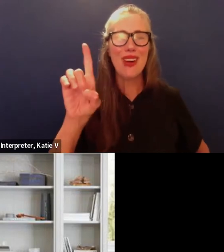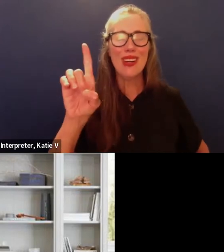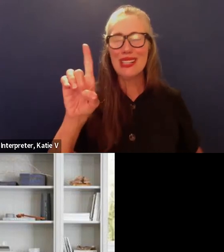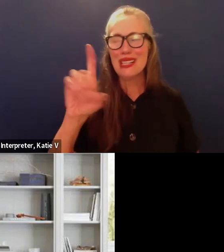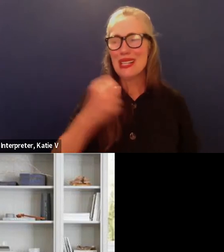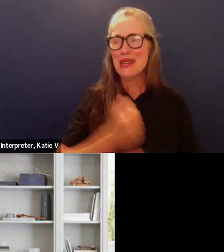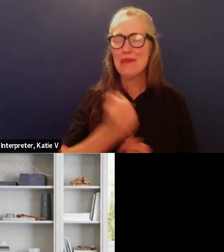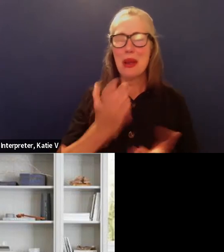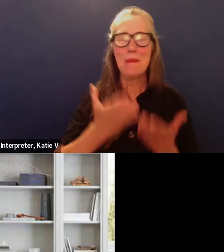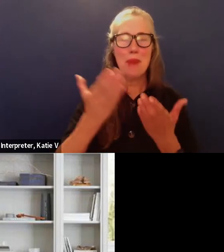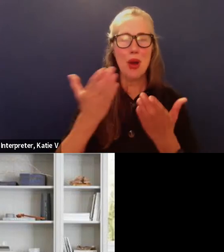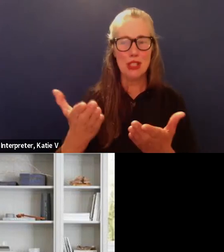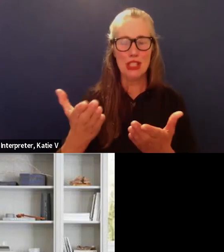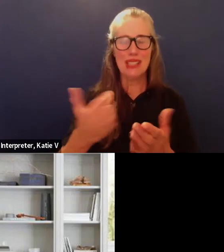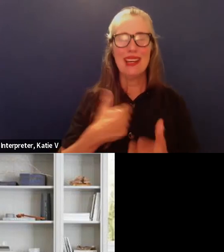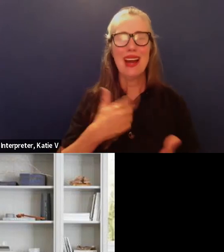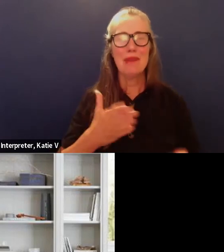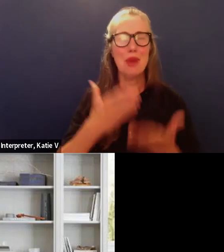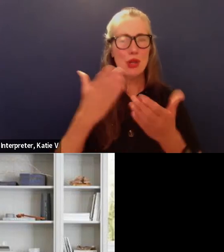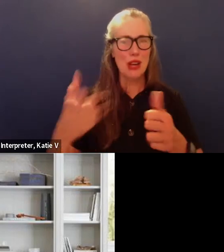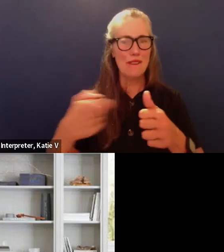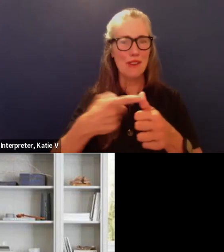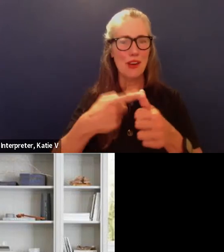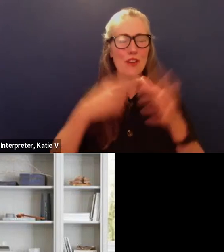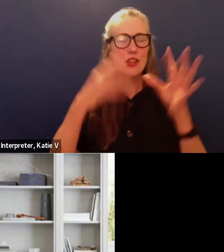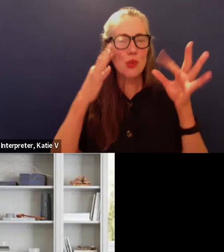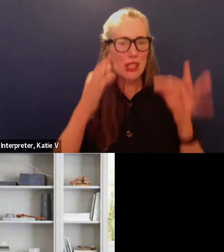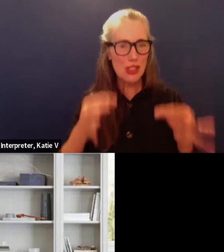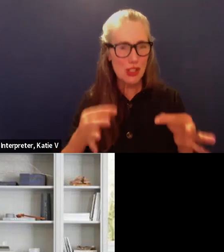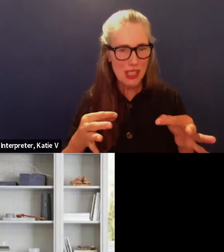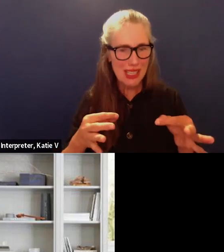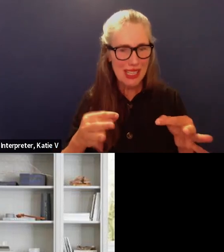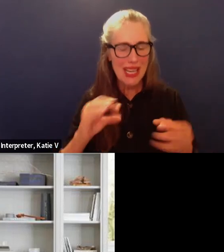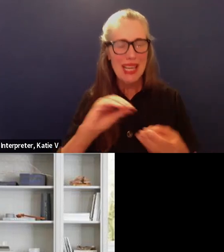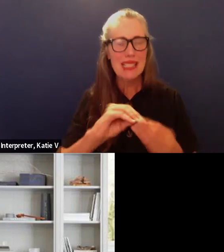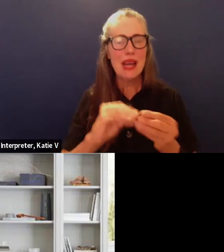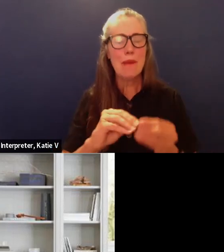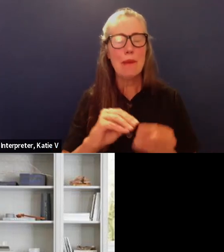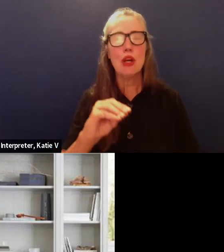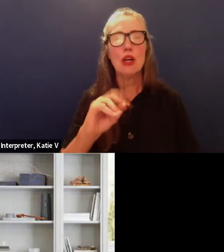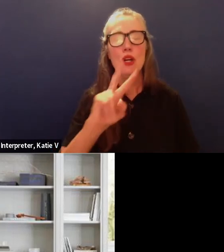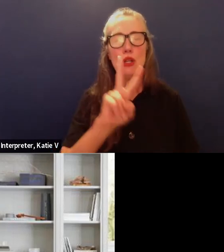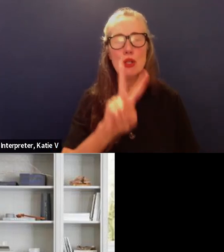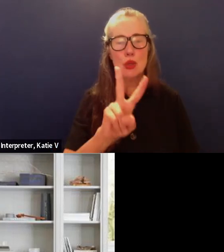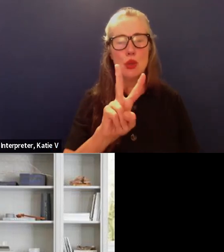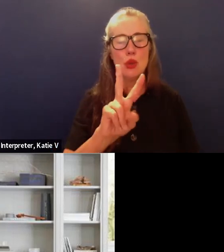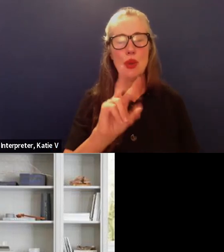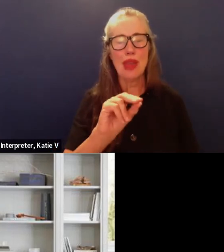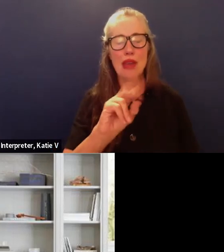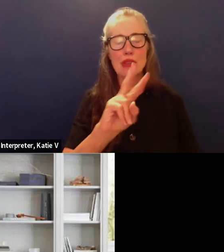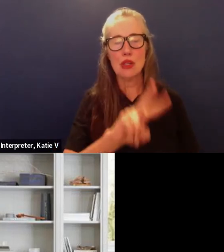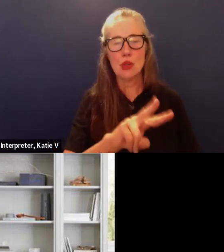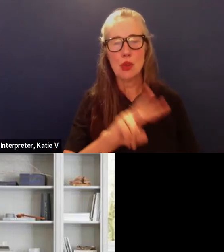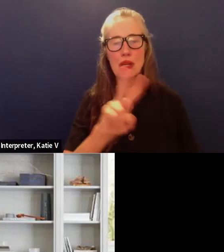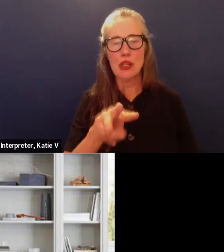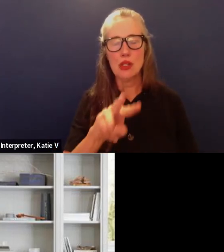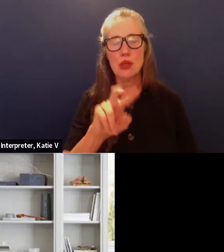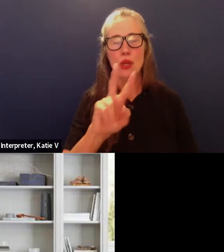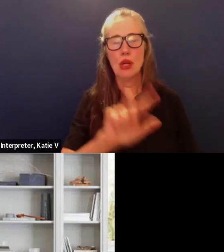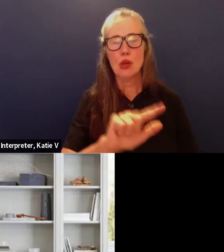Motion? I'd like to make a motion for the first resolution, resolution number 2022-23